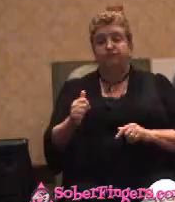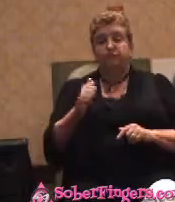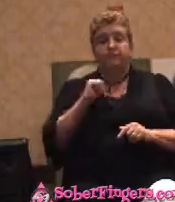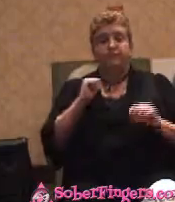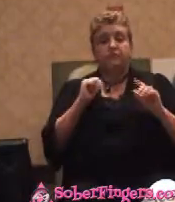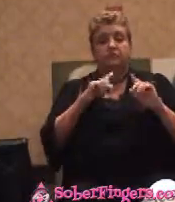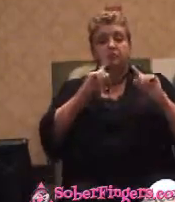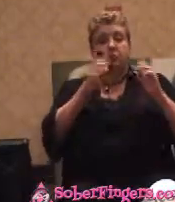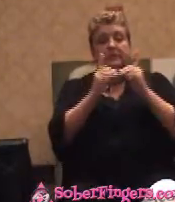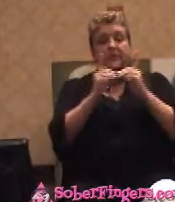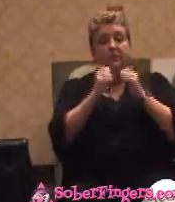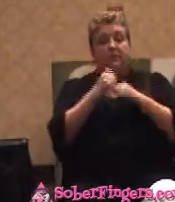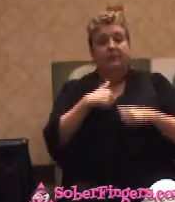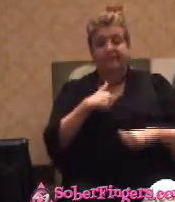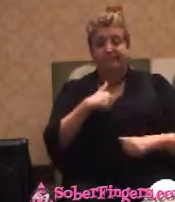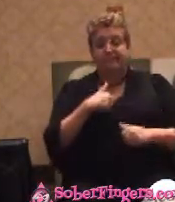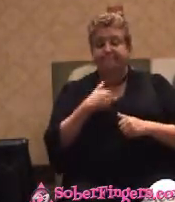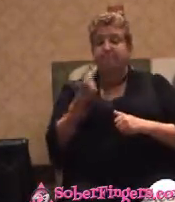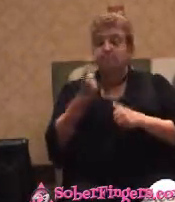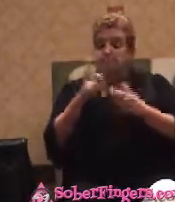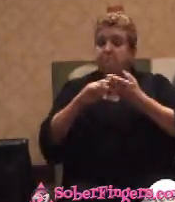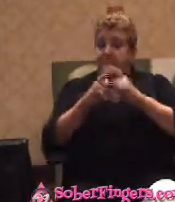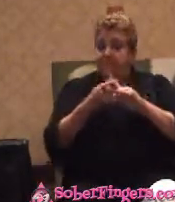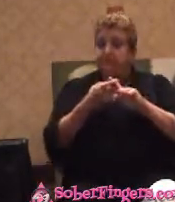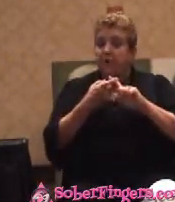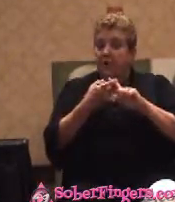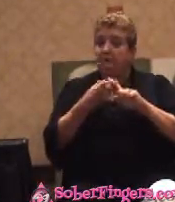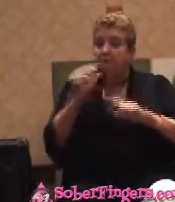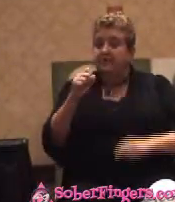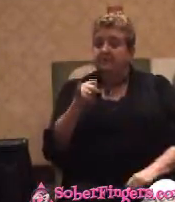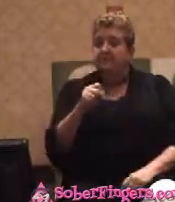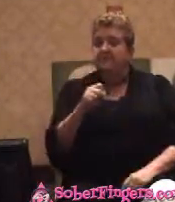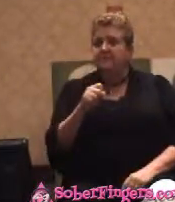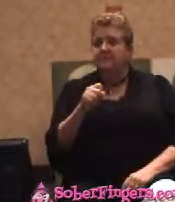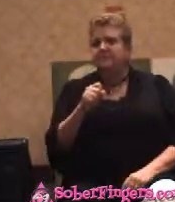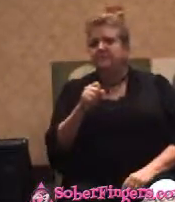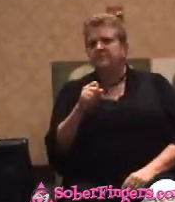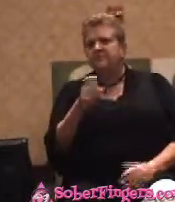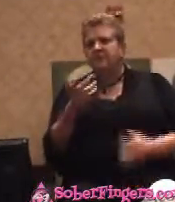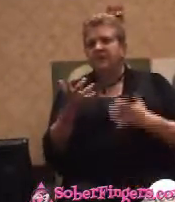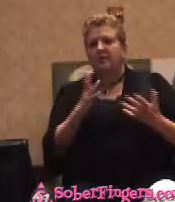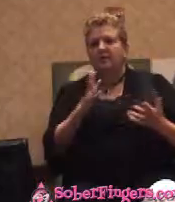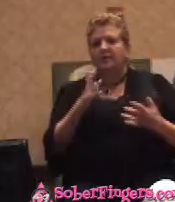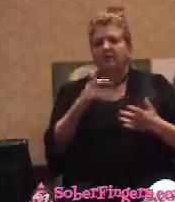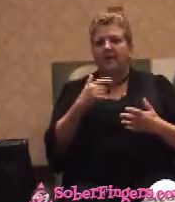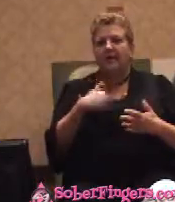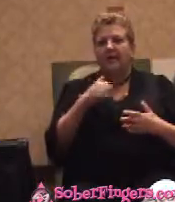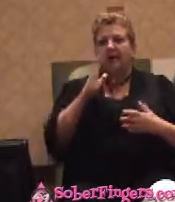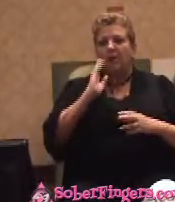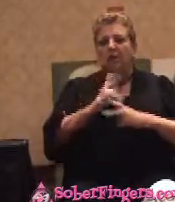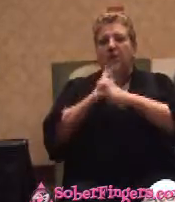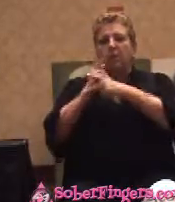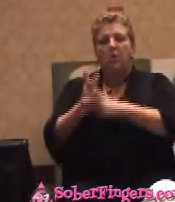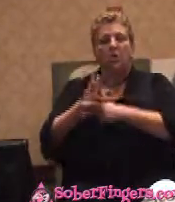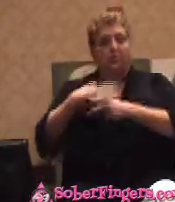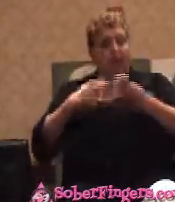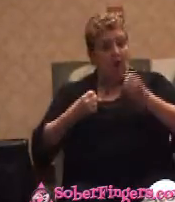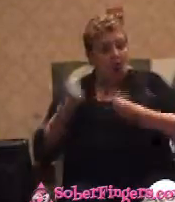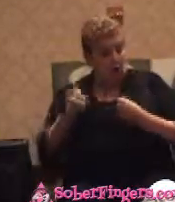became friends. And we had sort of a symbiotic relationship. I would loan her my car when she needed a car. And